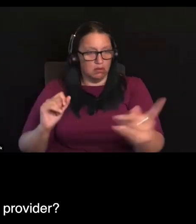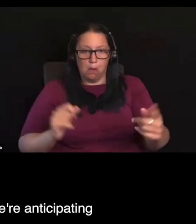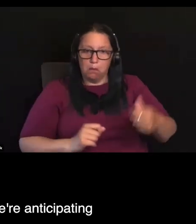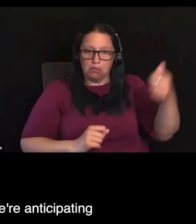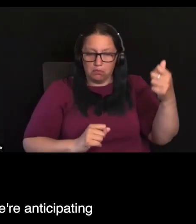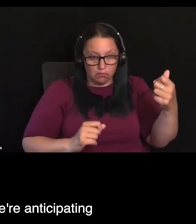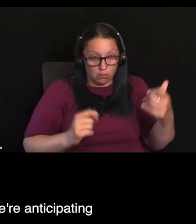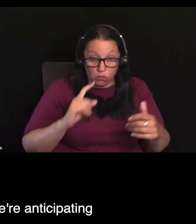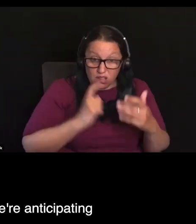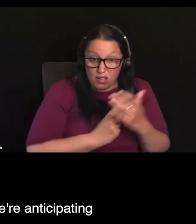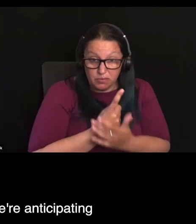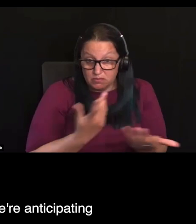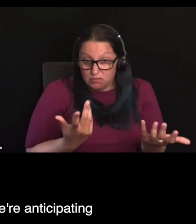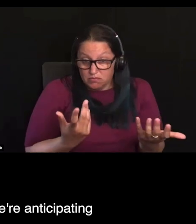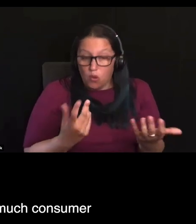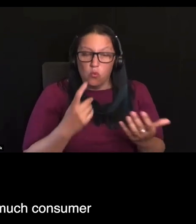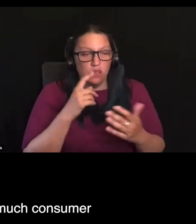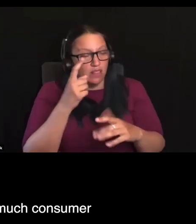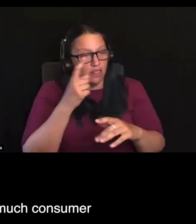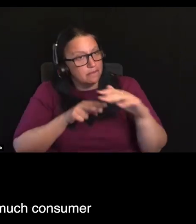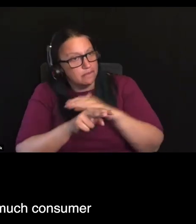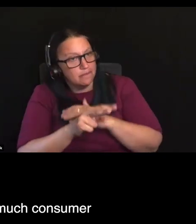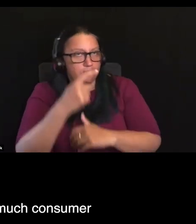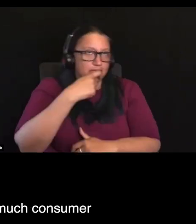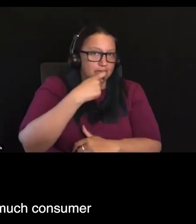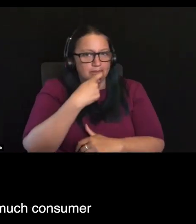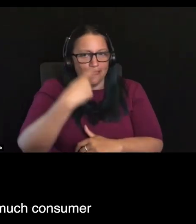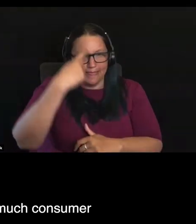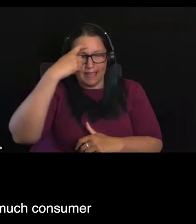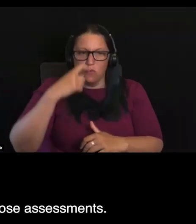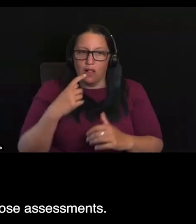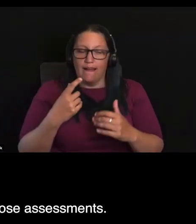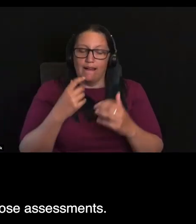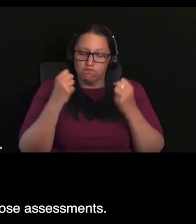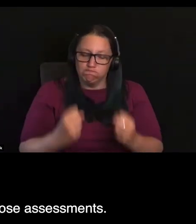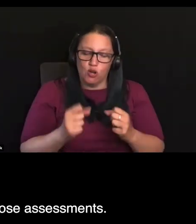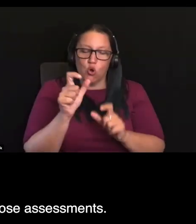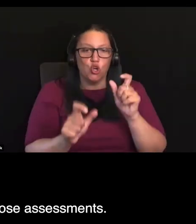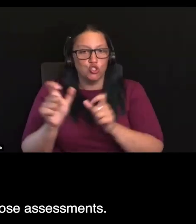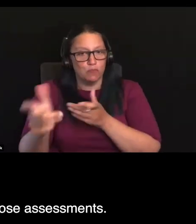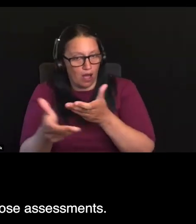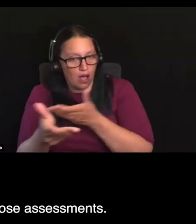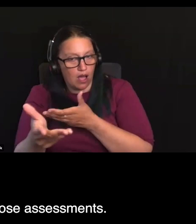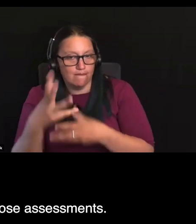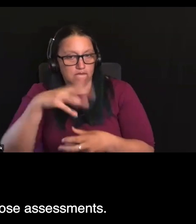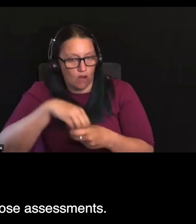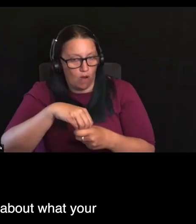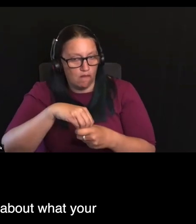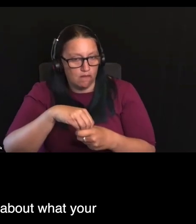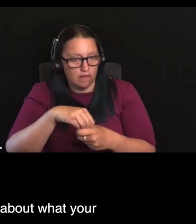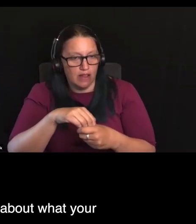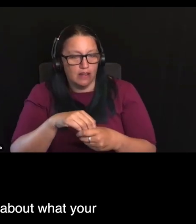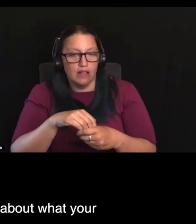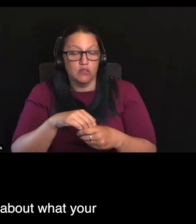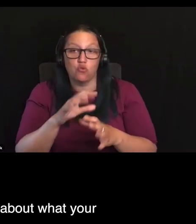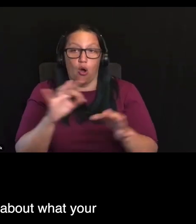So, I think like we've talked about, we're anticipating that there continue to be very much consumer engagement and involvement in those assessments. But do you